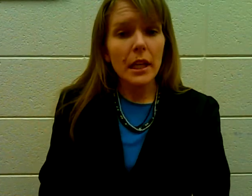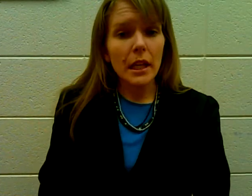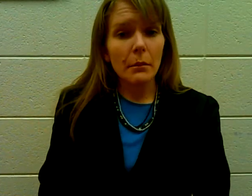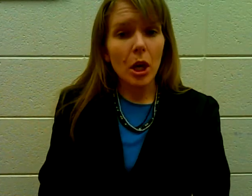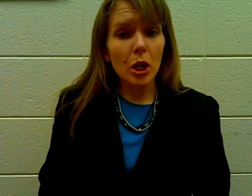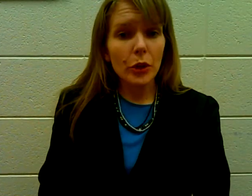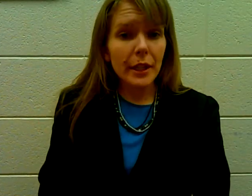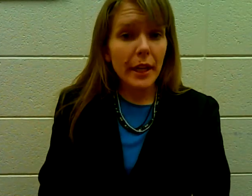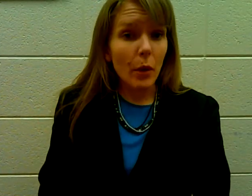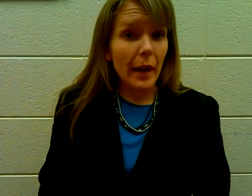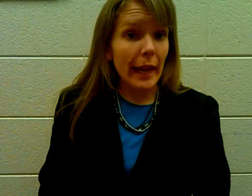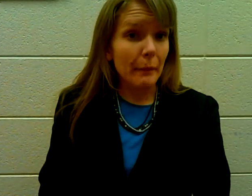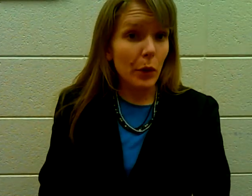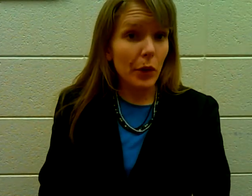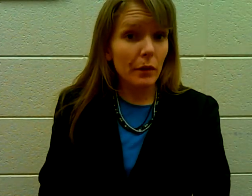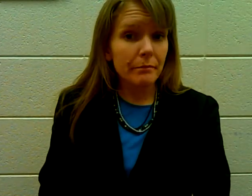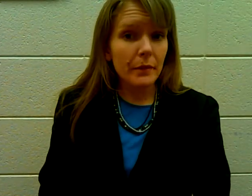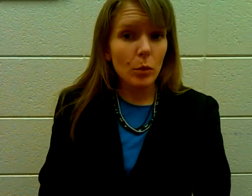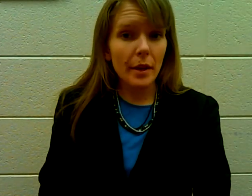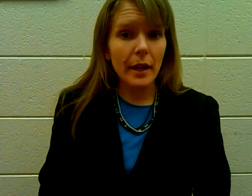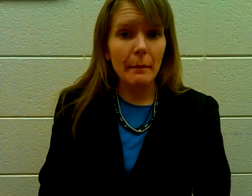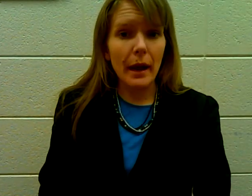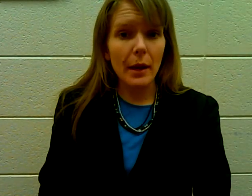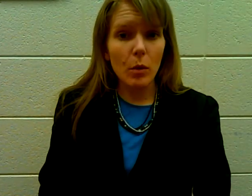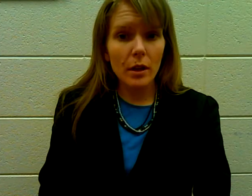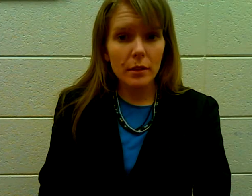I'm hungry. I want a hamburger. Where can I buy one?